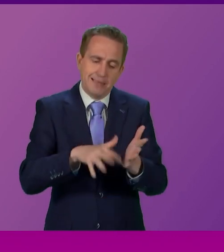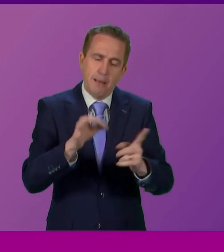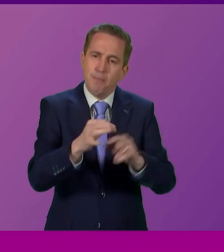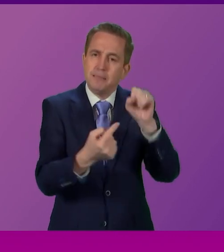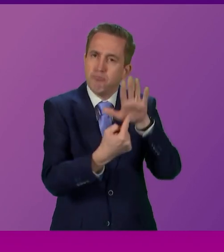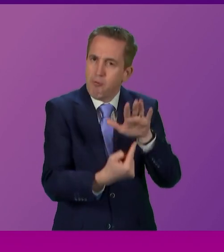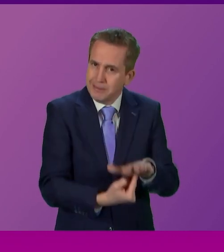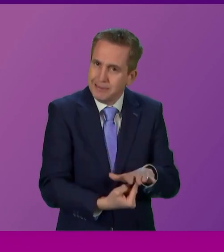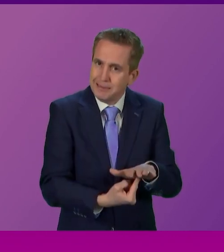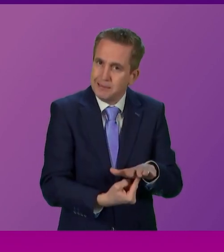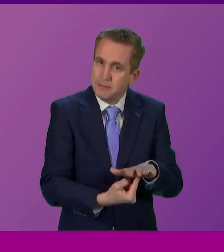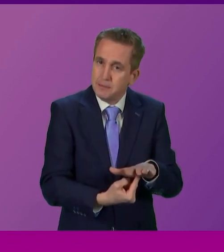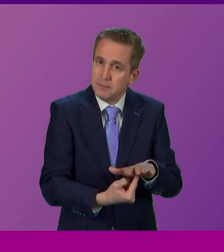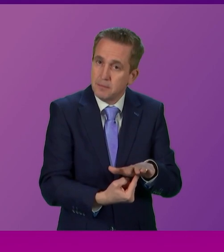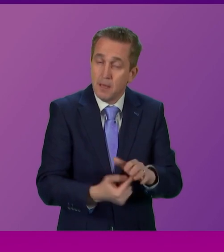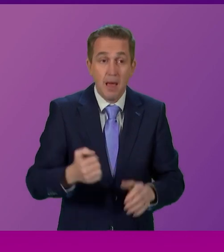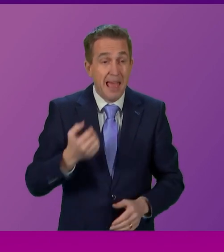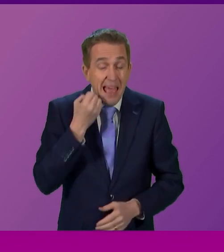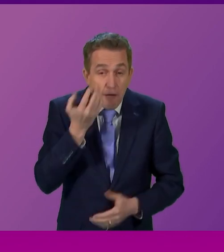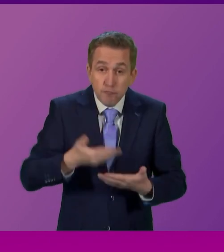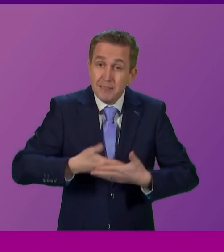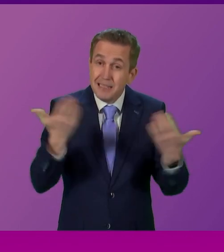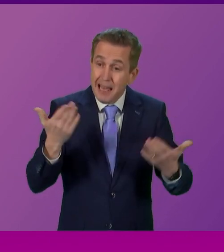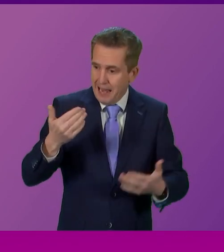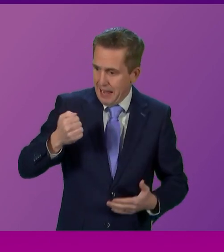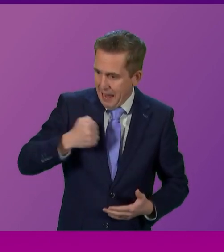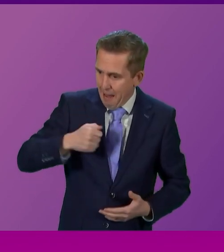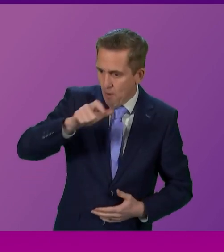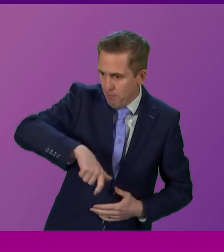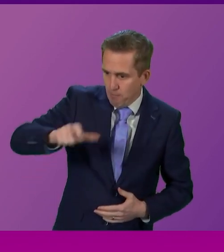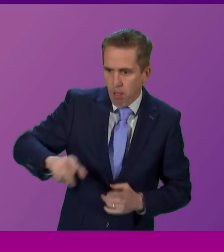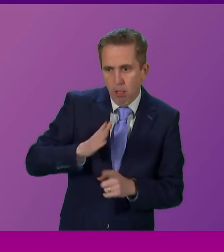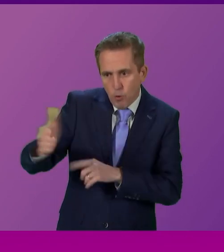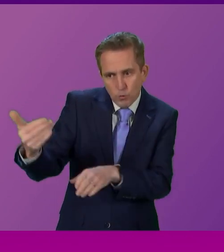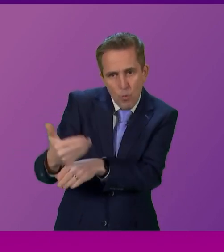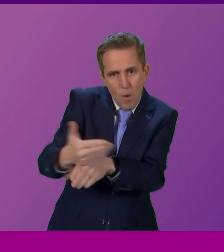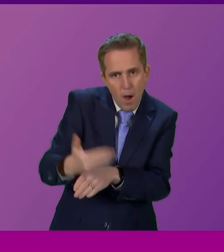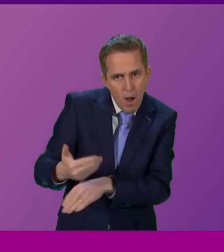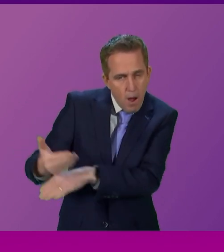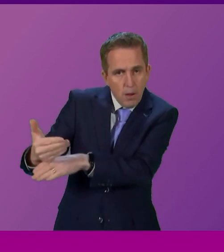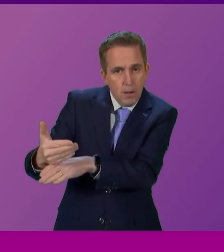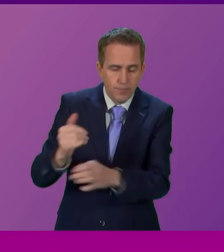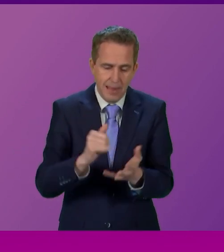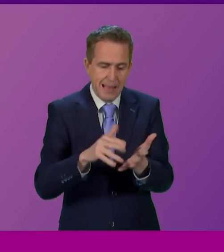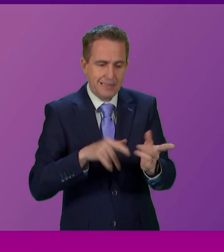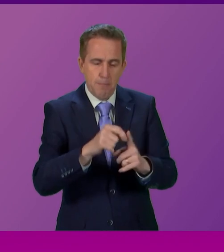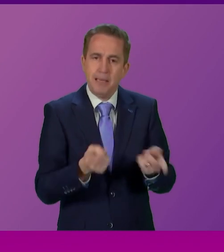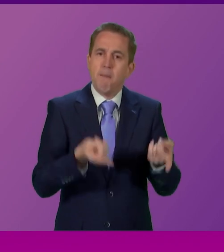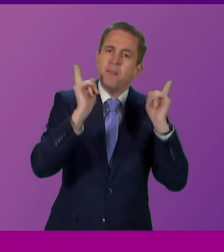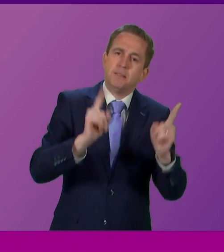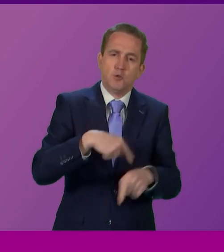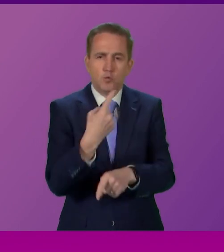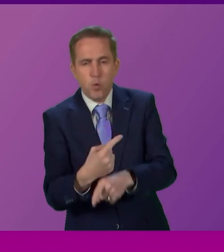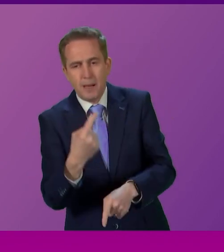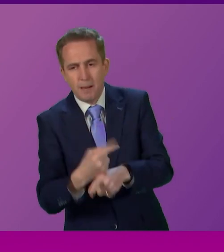While our constituents go to work every day and put in a shift, SNP ministers keep wasting time talking about